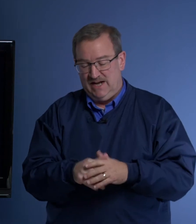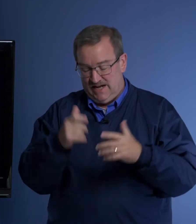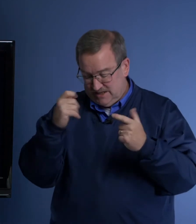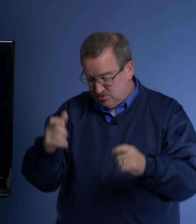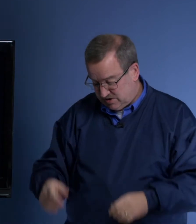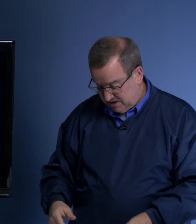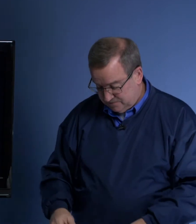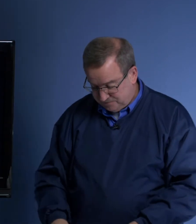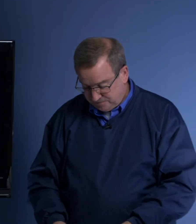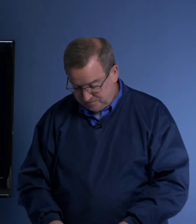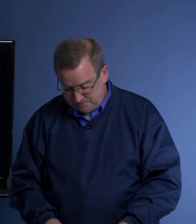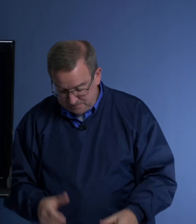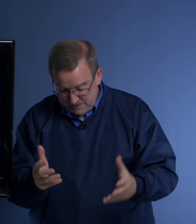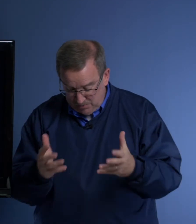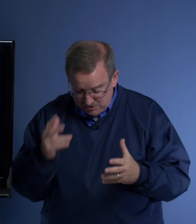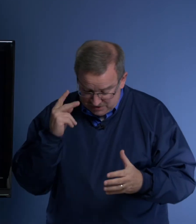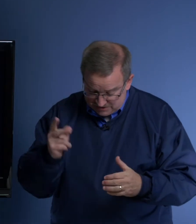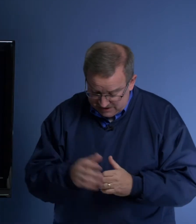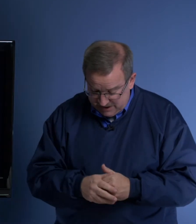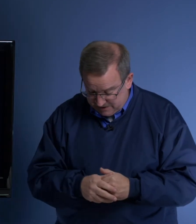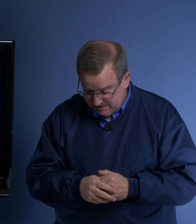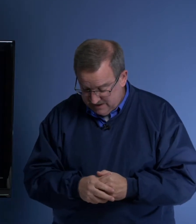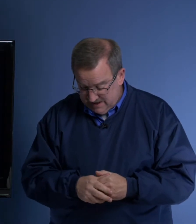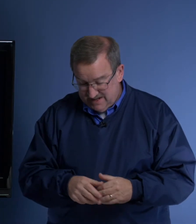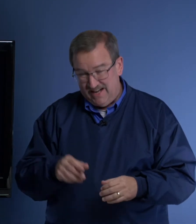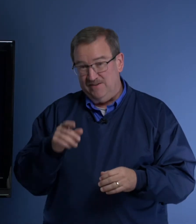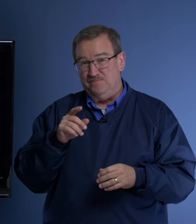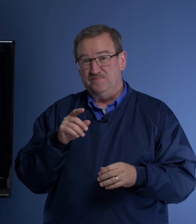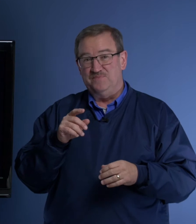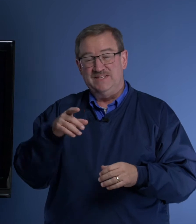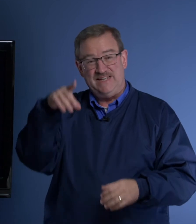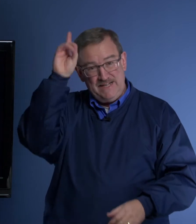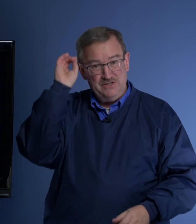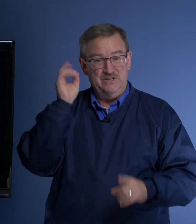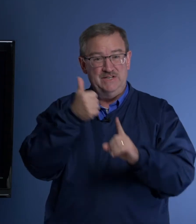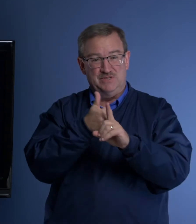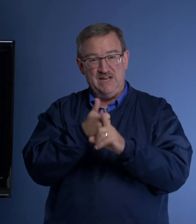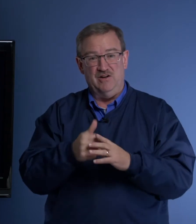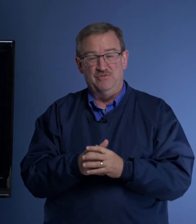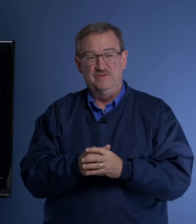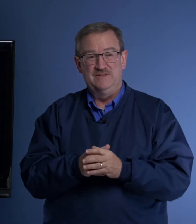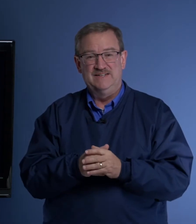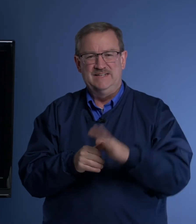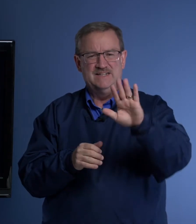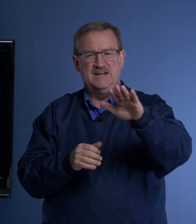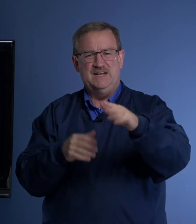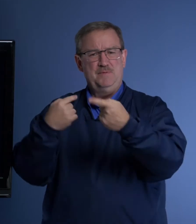Interesting. I want you to see here, Daniel himself. Let me